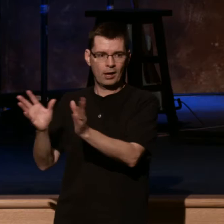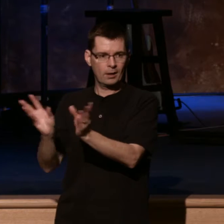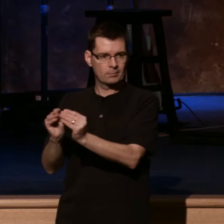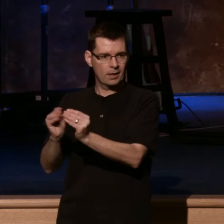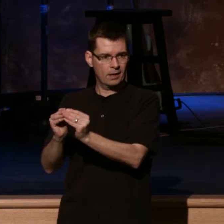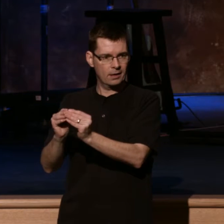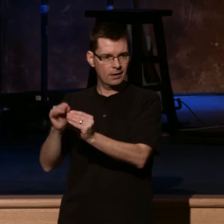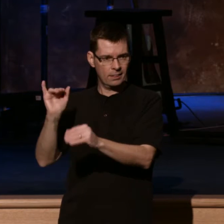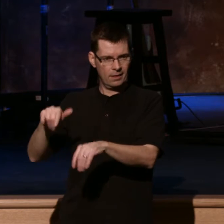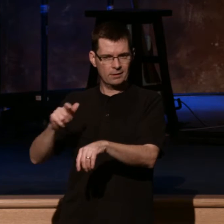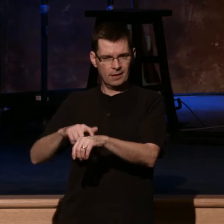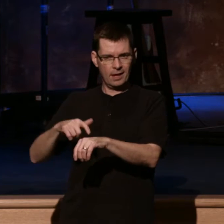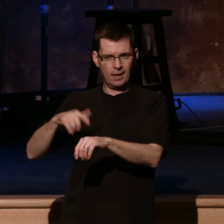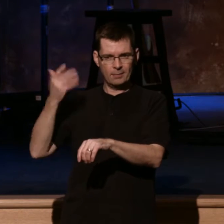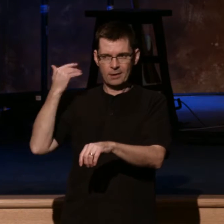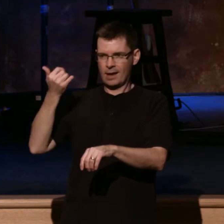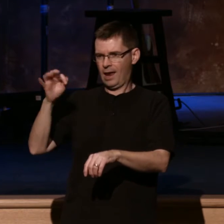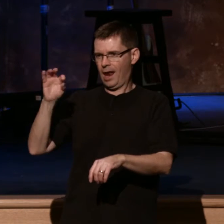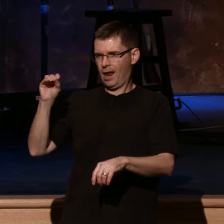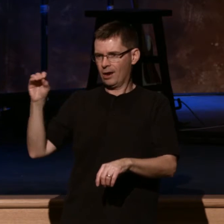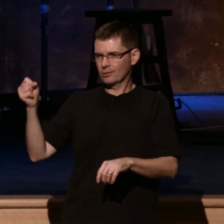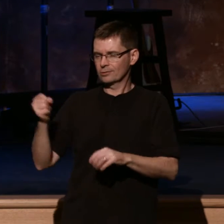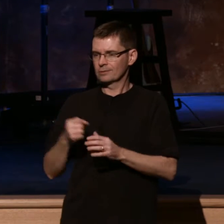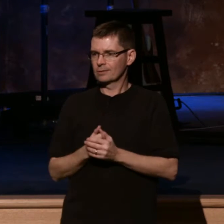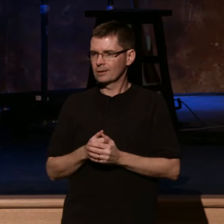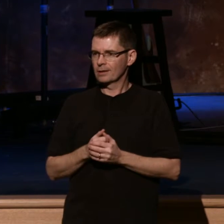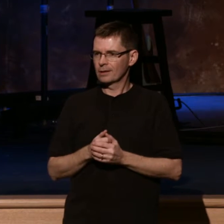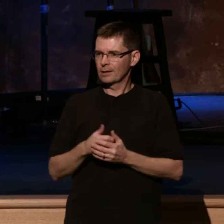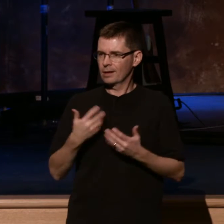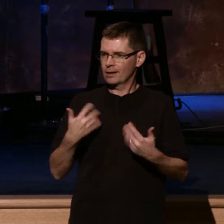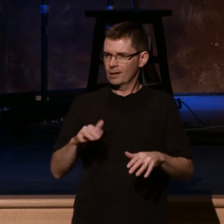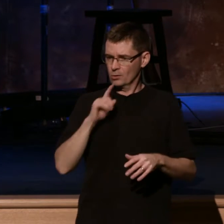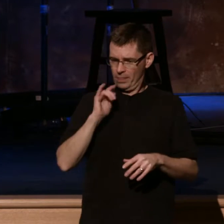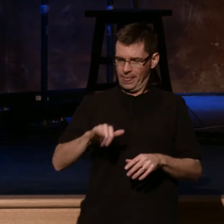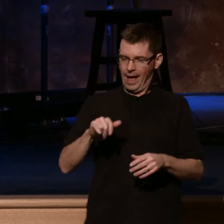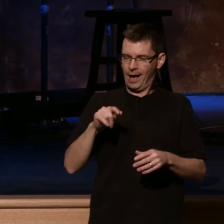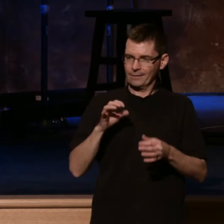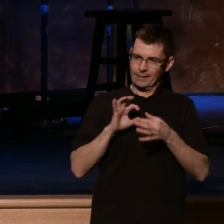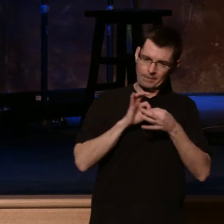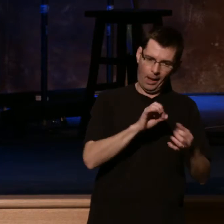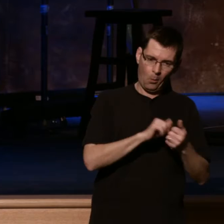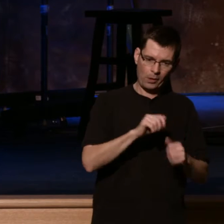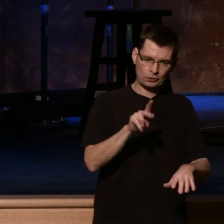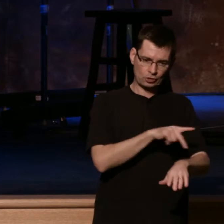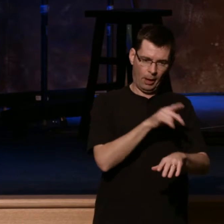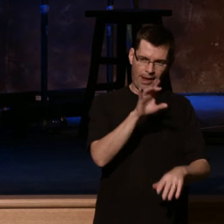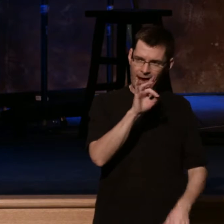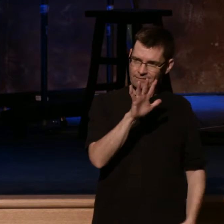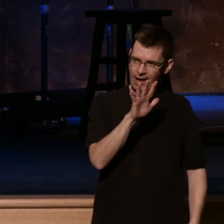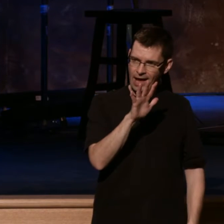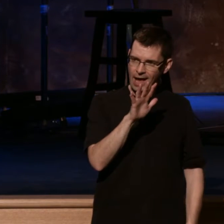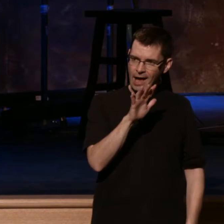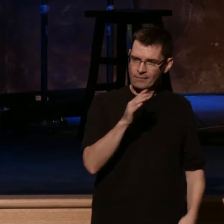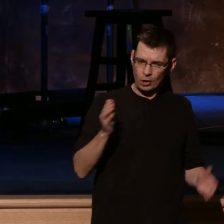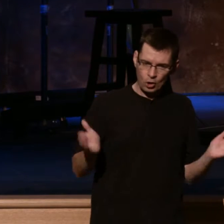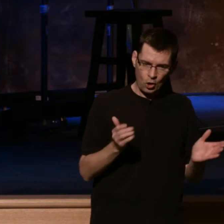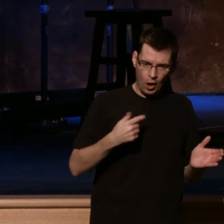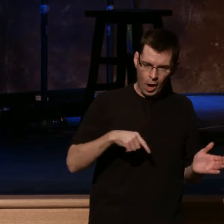psalm begins, Lord, look at the favor. Look at the restoration. Look at the forgiveness. Look at the mercy.